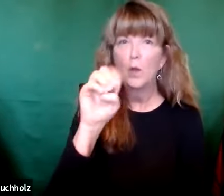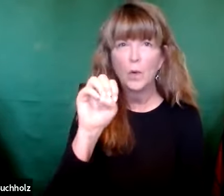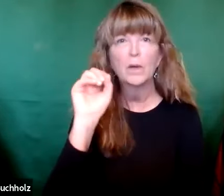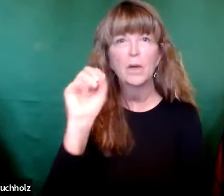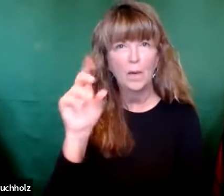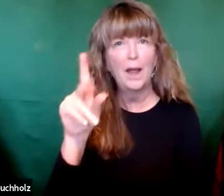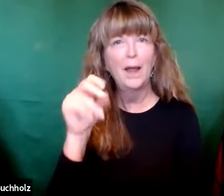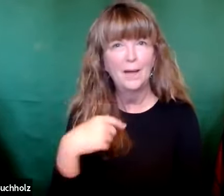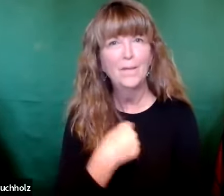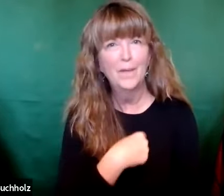study.